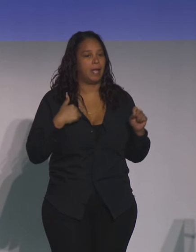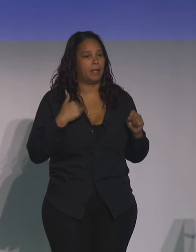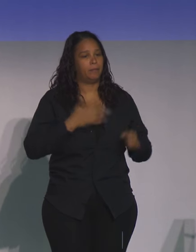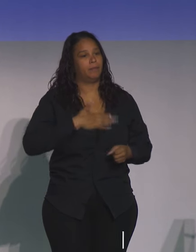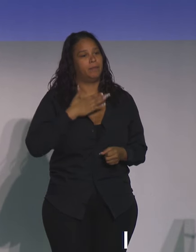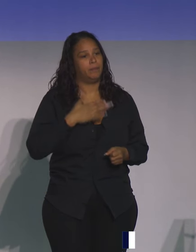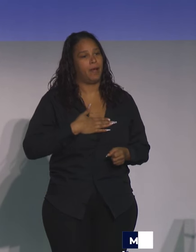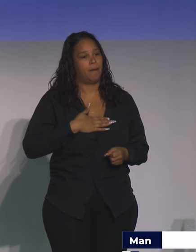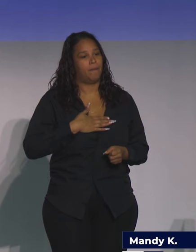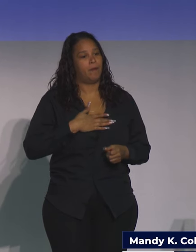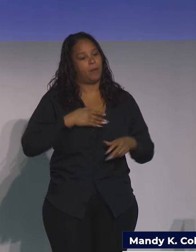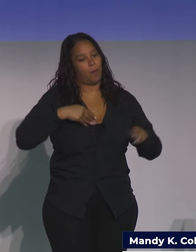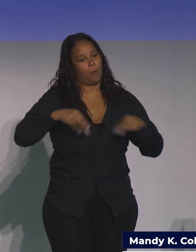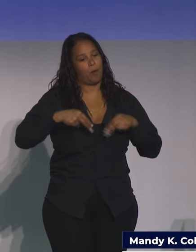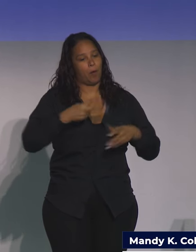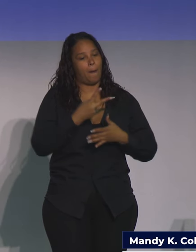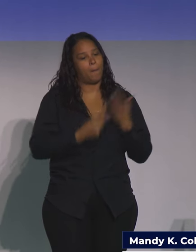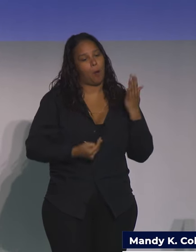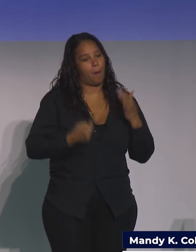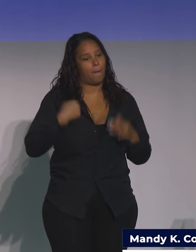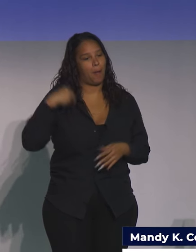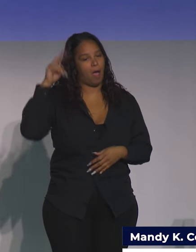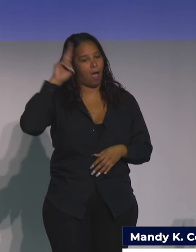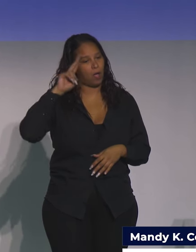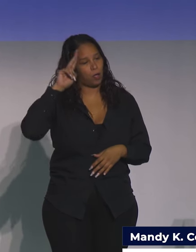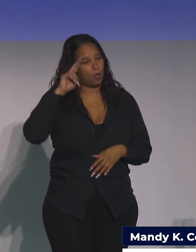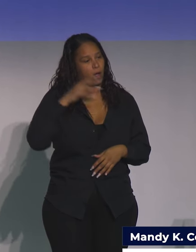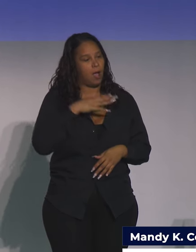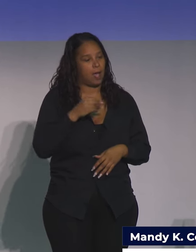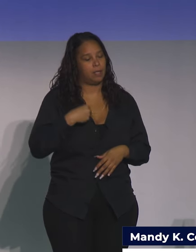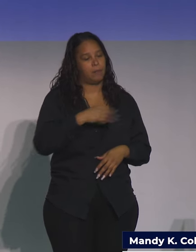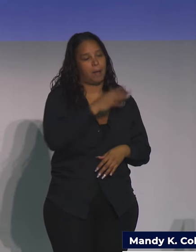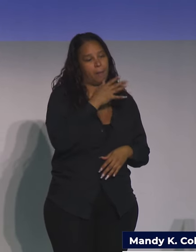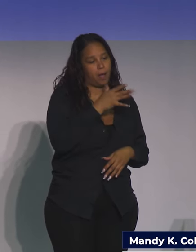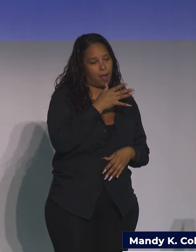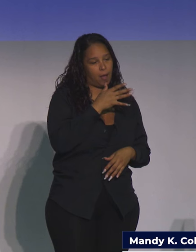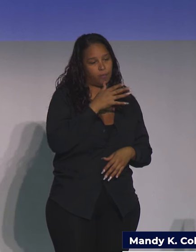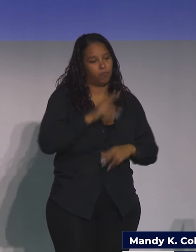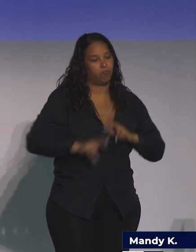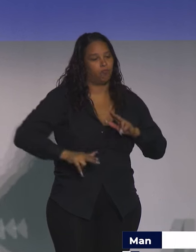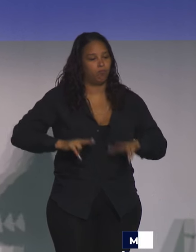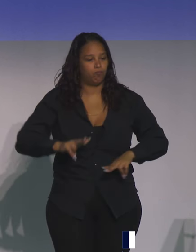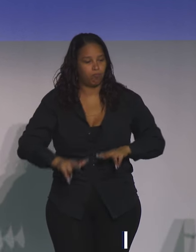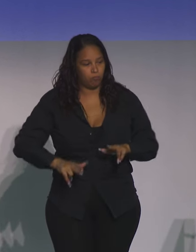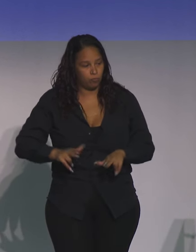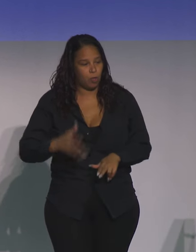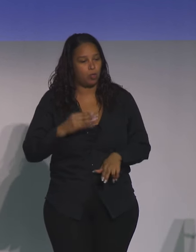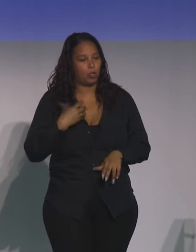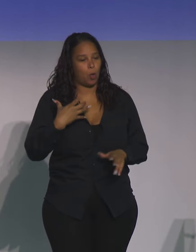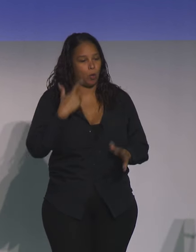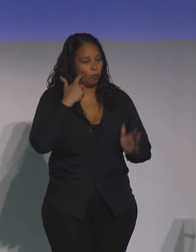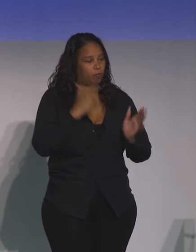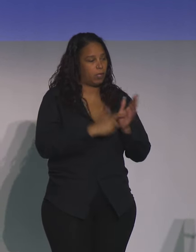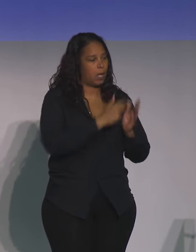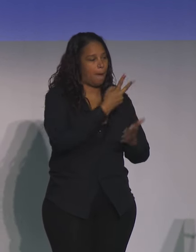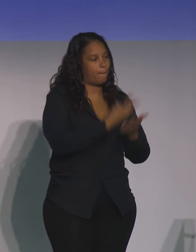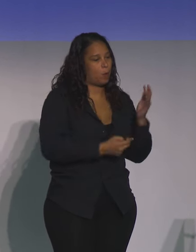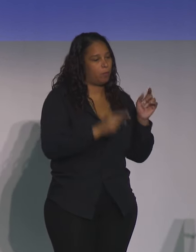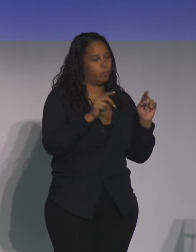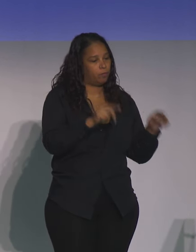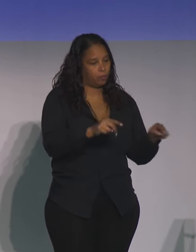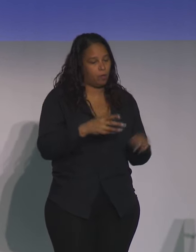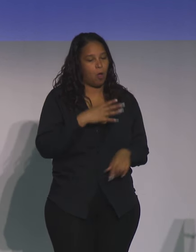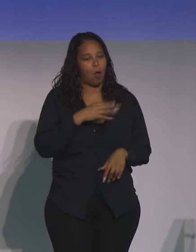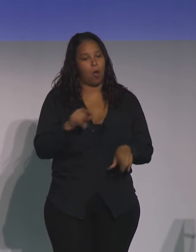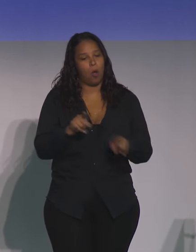walking in both my uncle's footsteps as well as my mom's. So I want to recognize both of them. I also want to